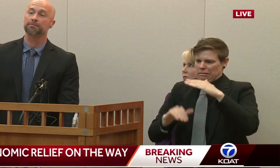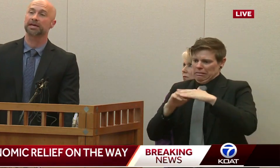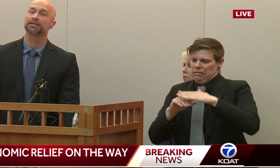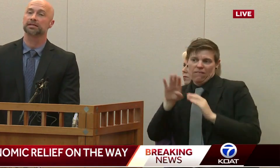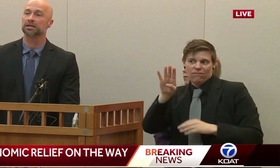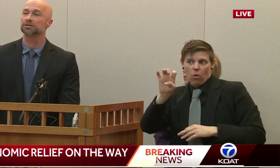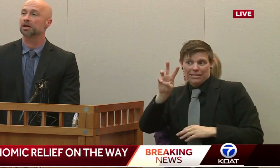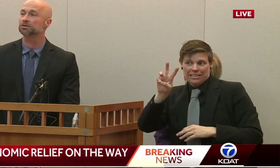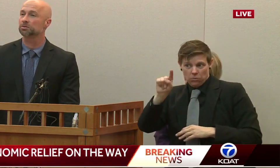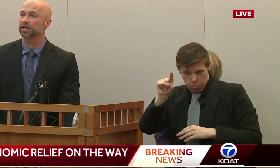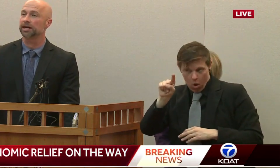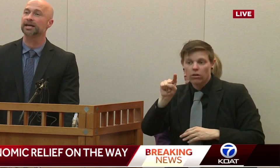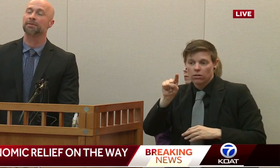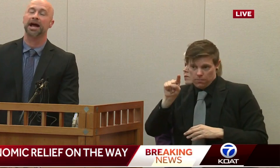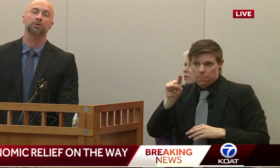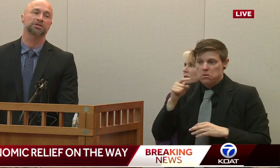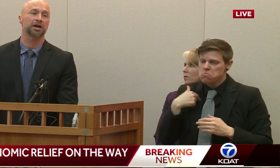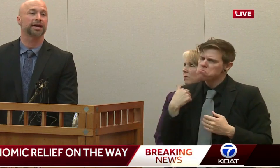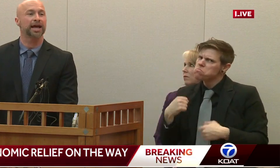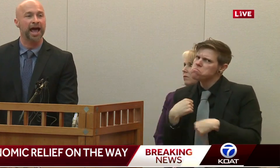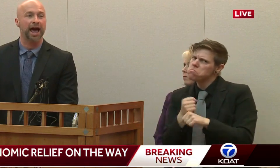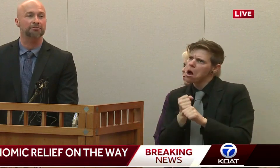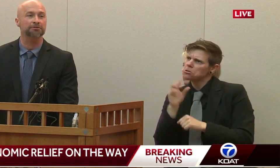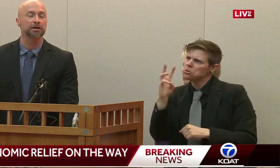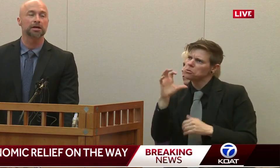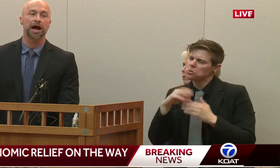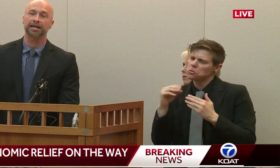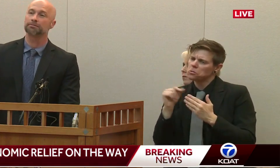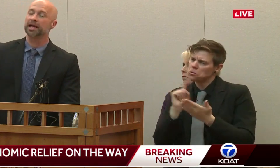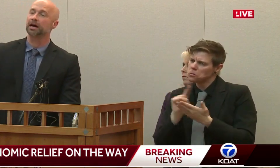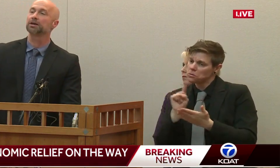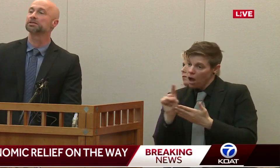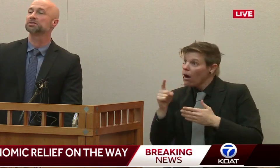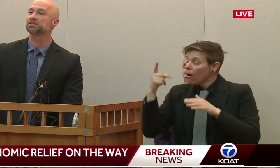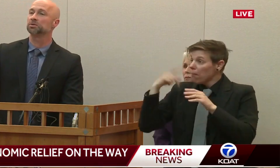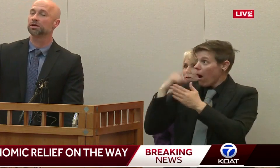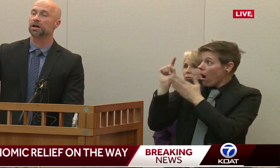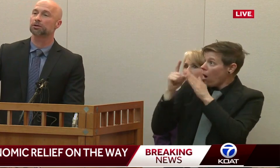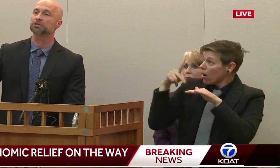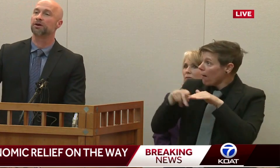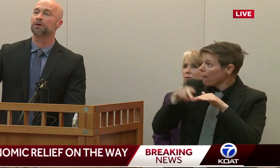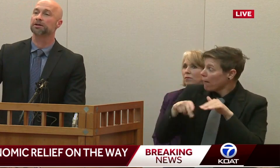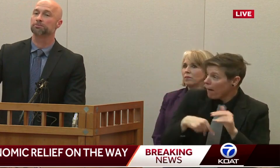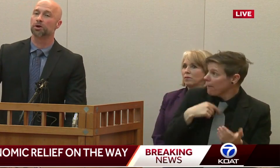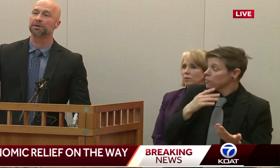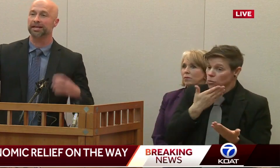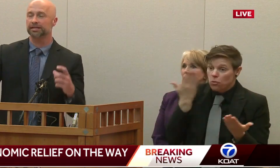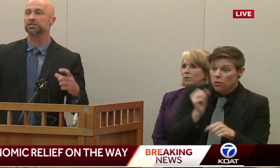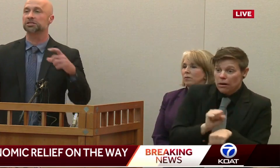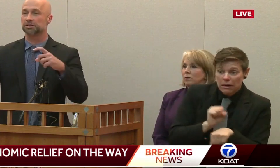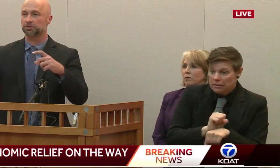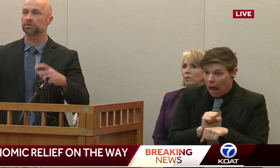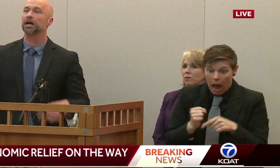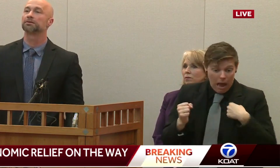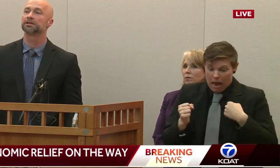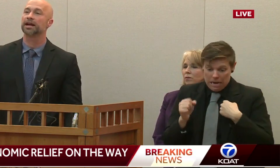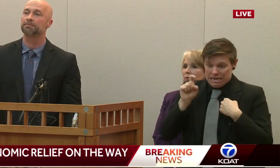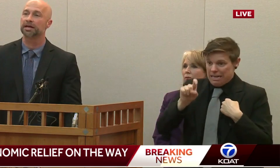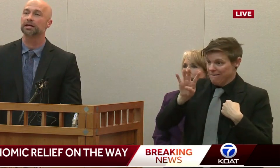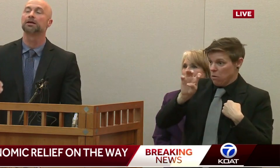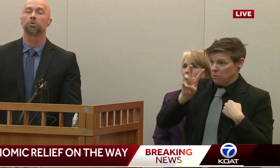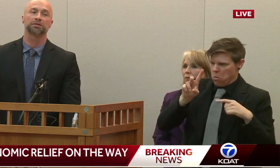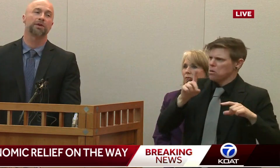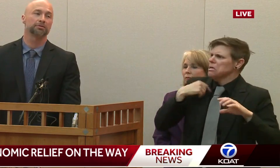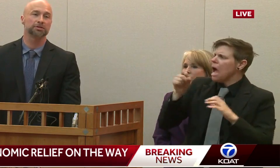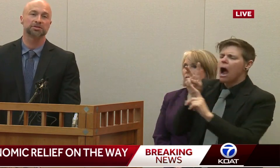if I'm making $600 a week, I get my hours cut in half, I can make $161 from unemployment in addition to the $300